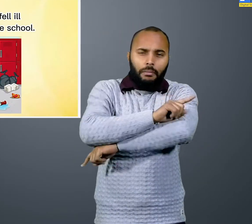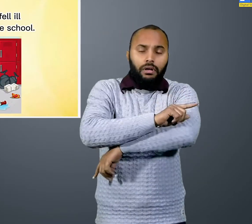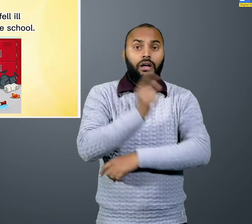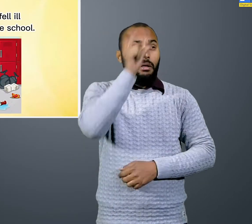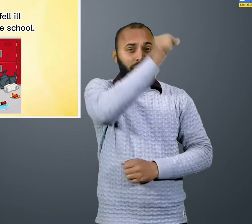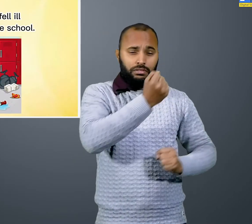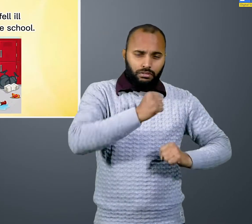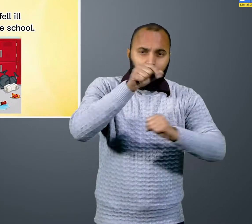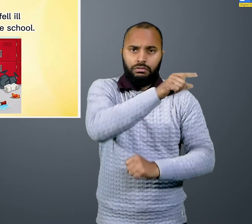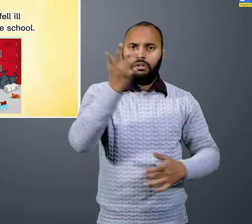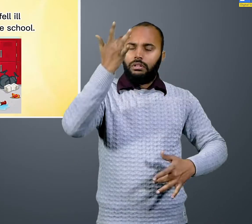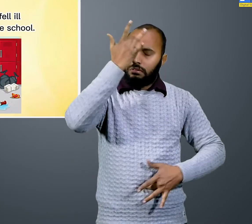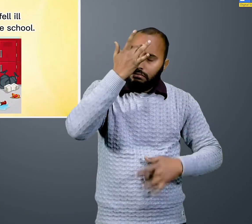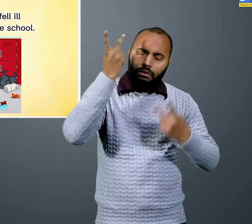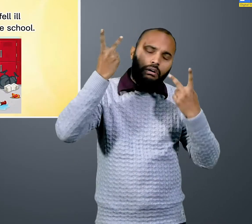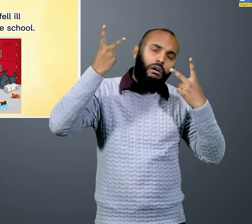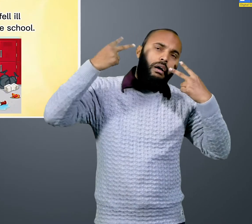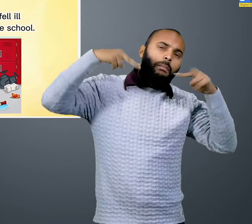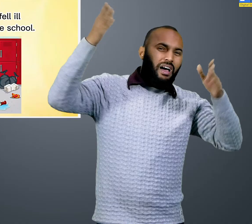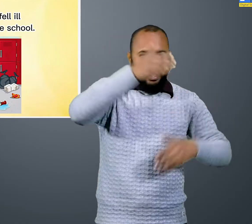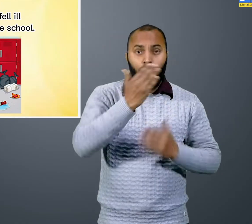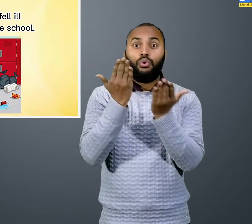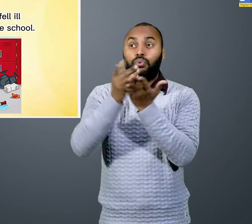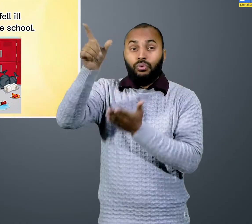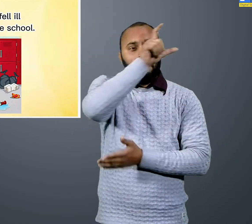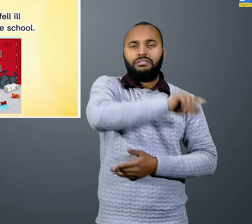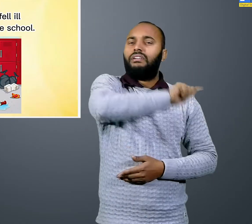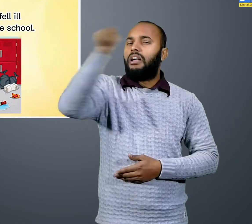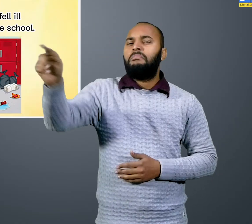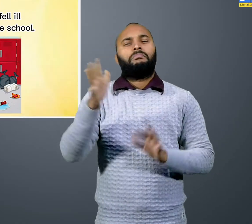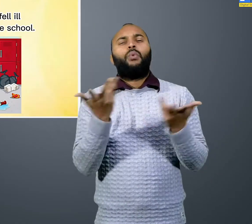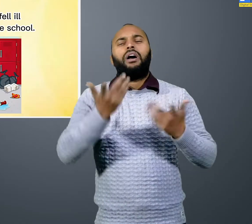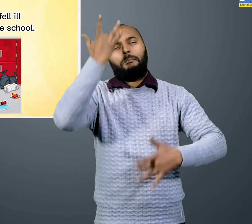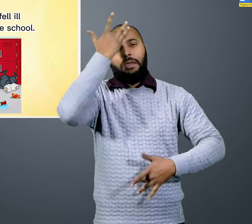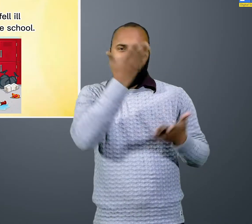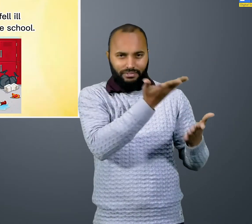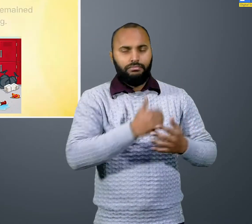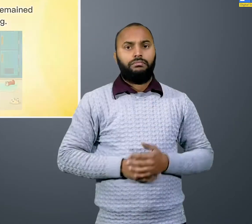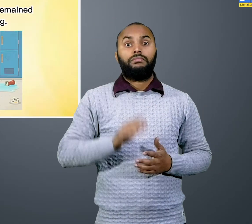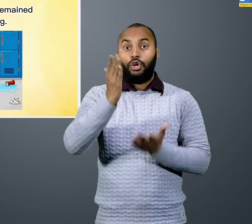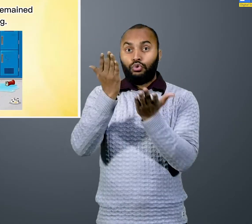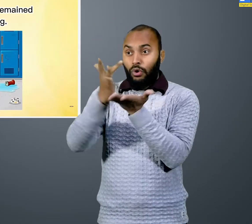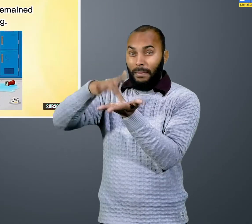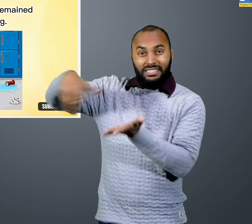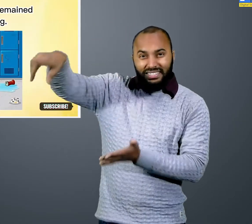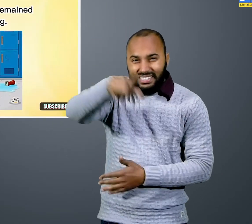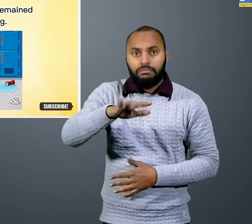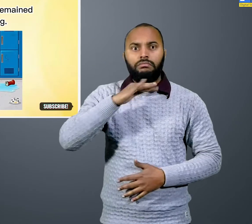One day, sweeper fell ill and could not clean the school. That